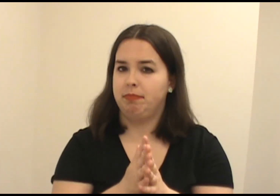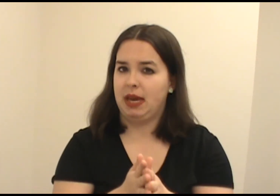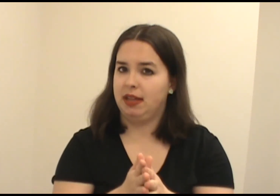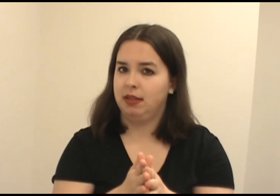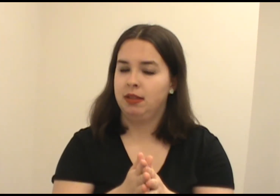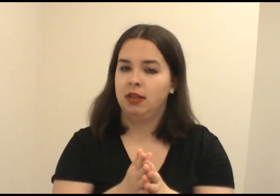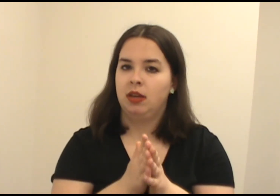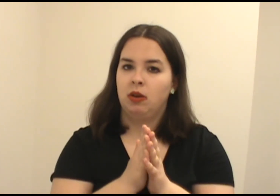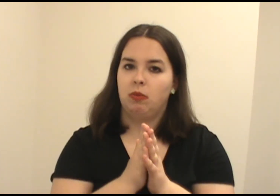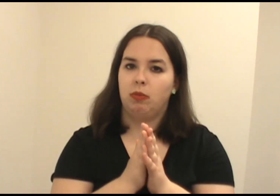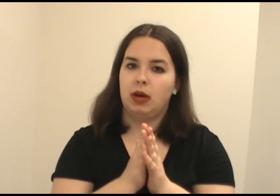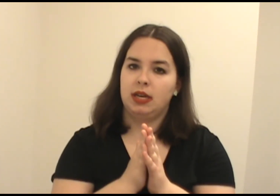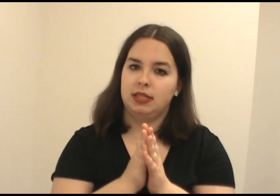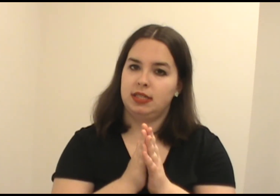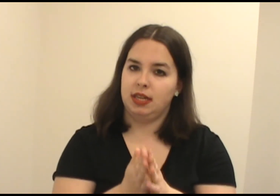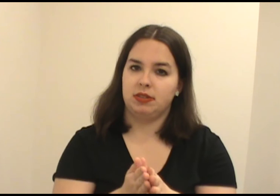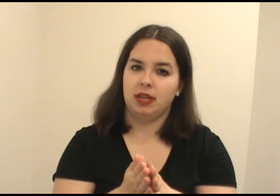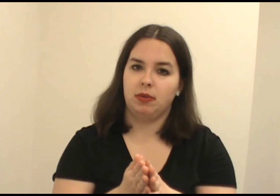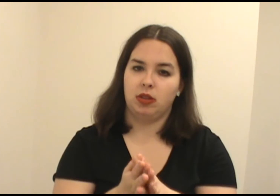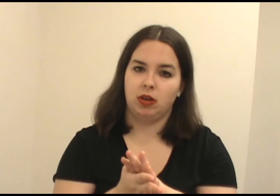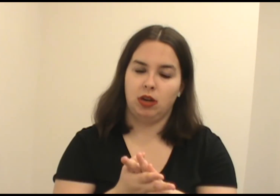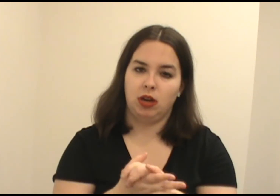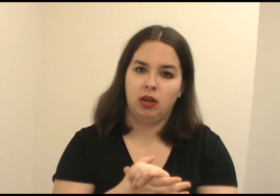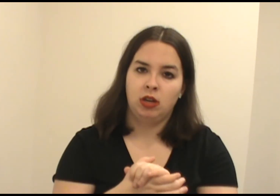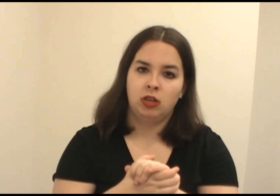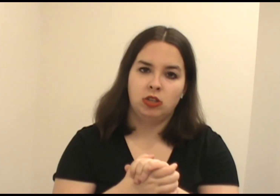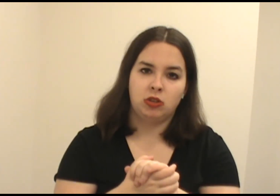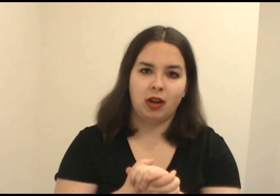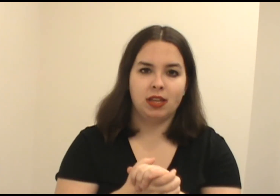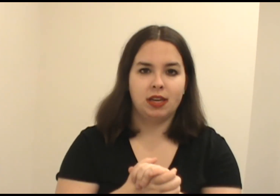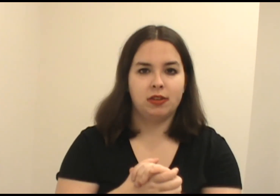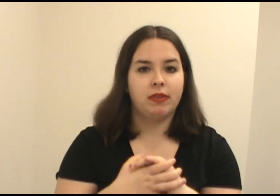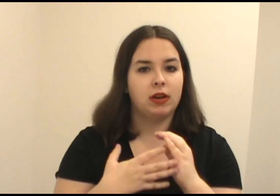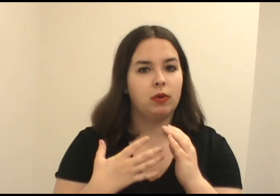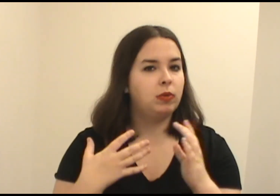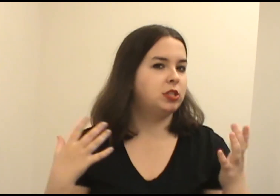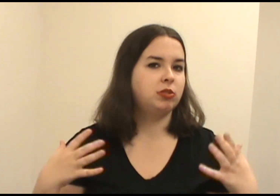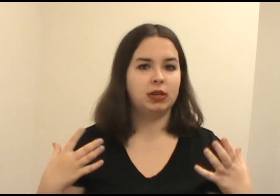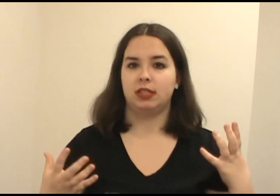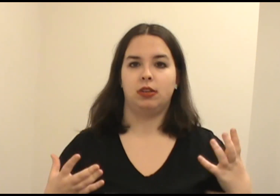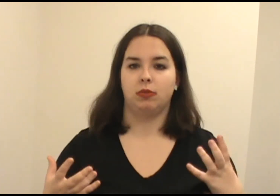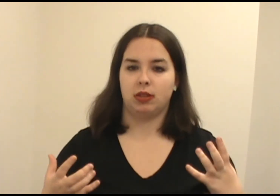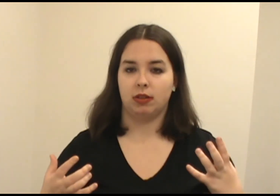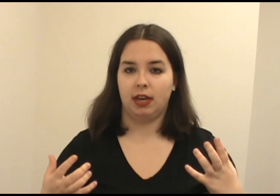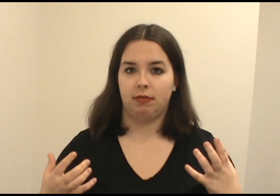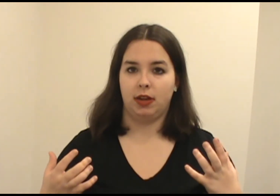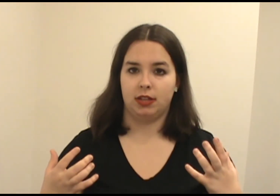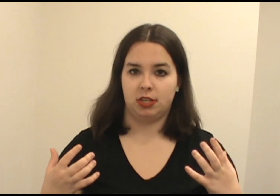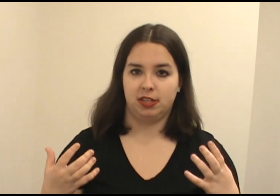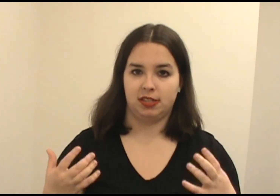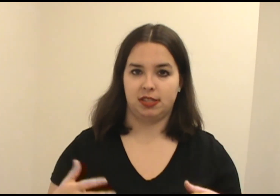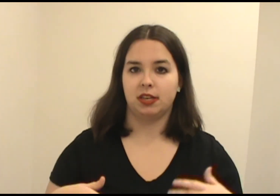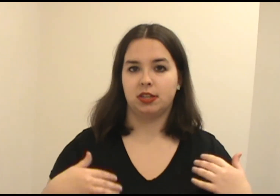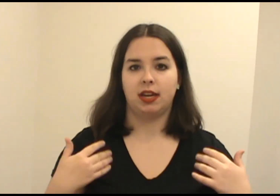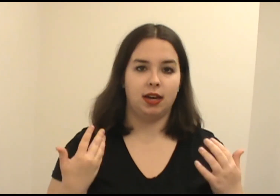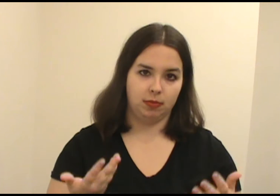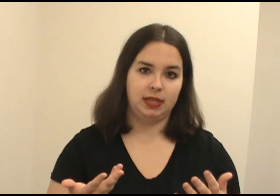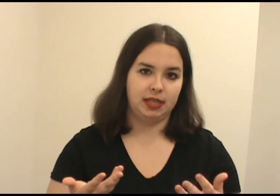Mel was interesting with her struggling to figure out what she wants to do with her life now that she's essentially got a reset